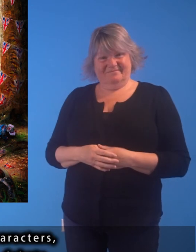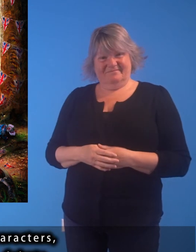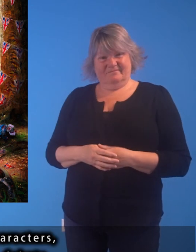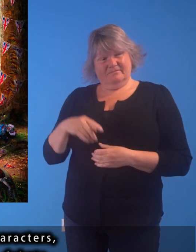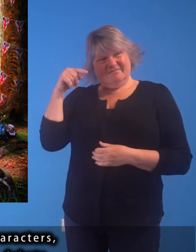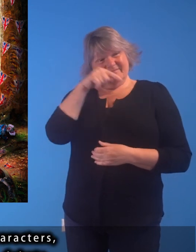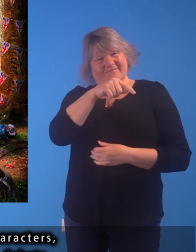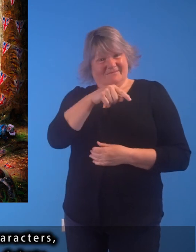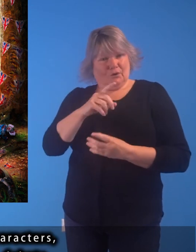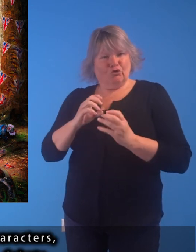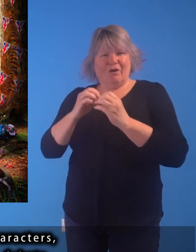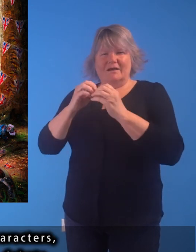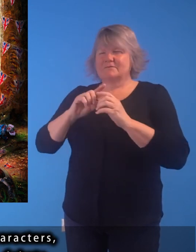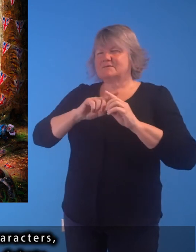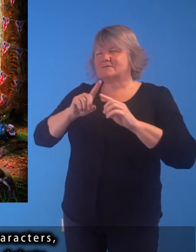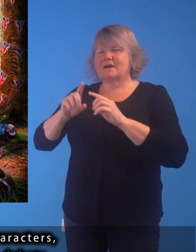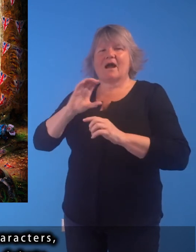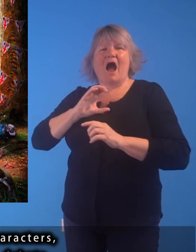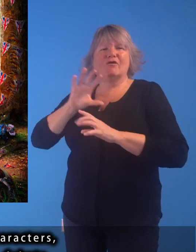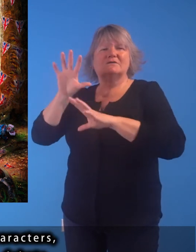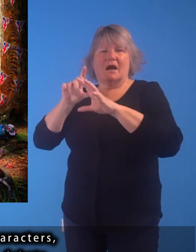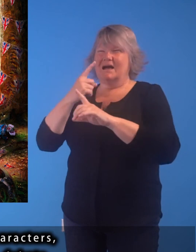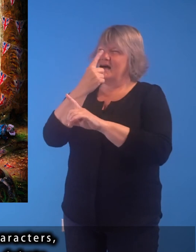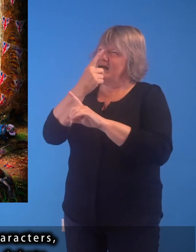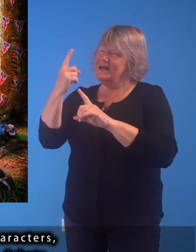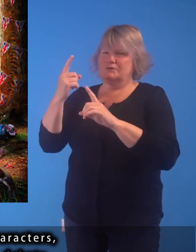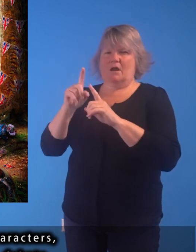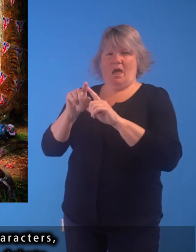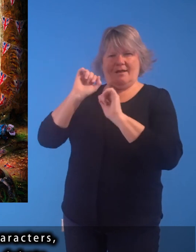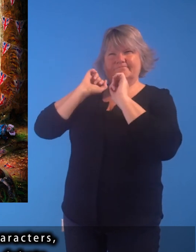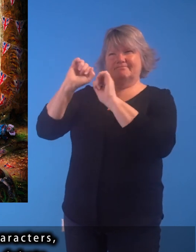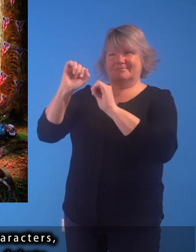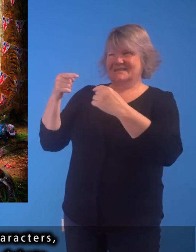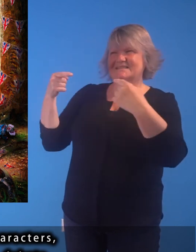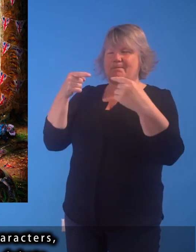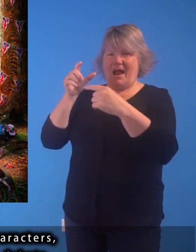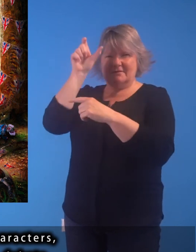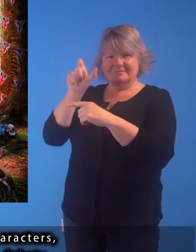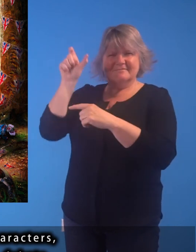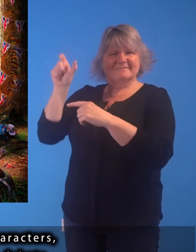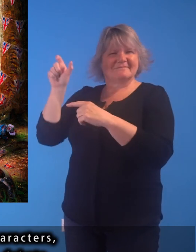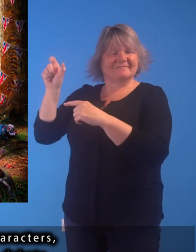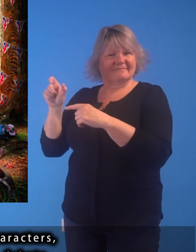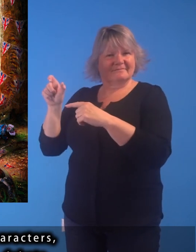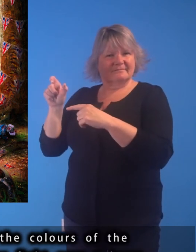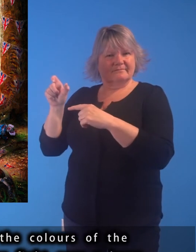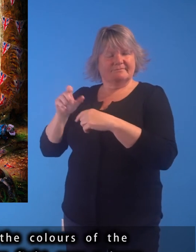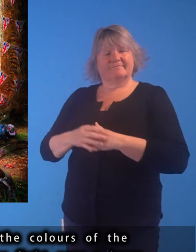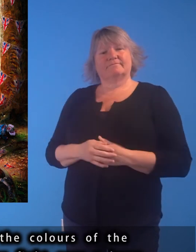The artist has created a series of characters, each representing archetypes in the debate. In